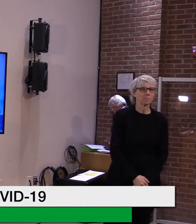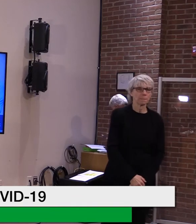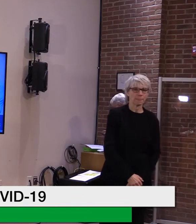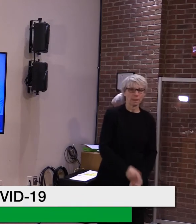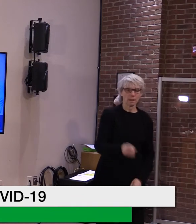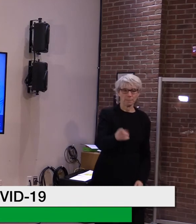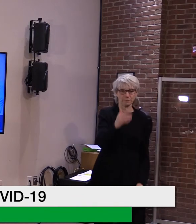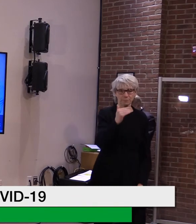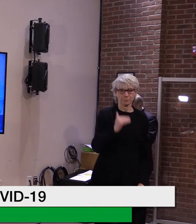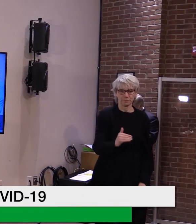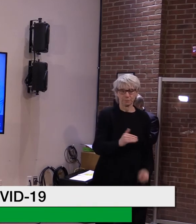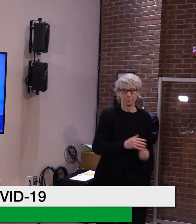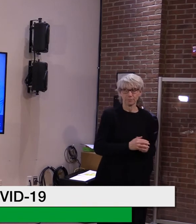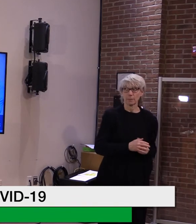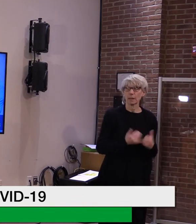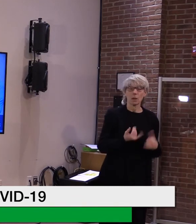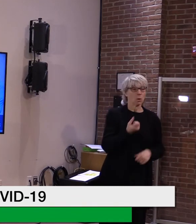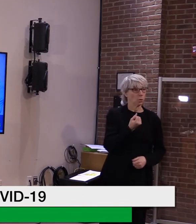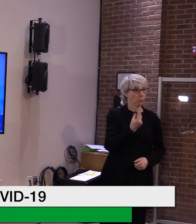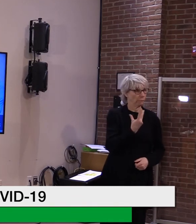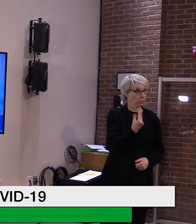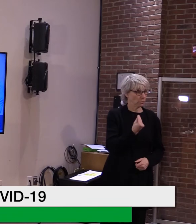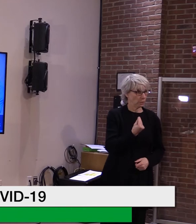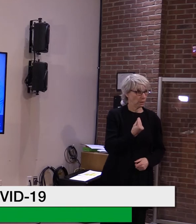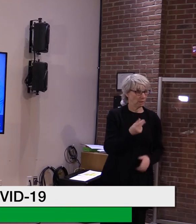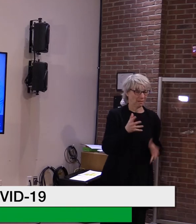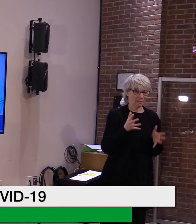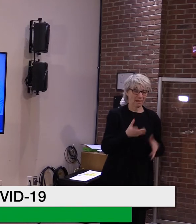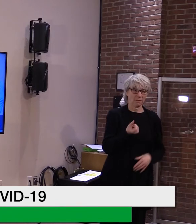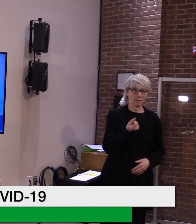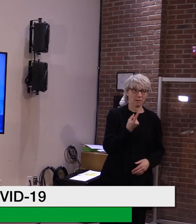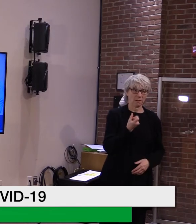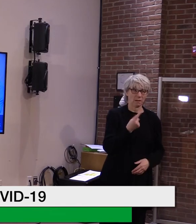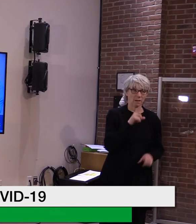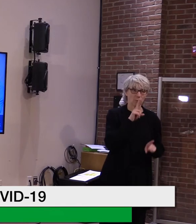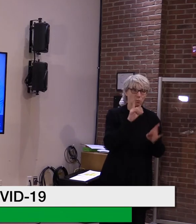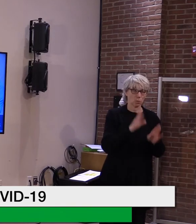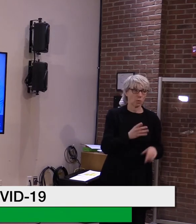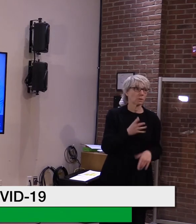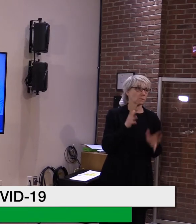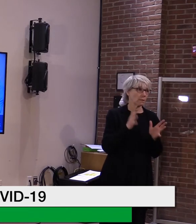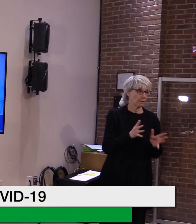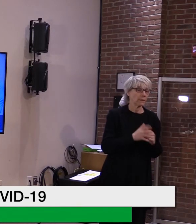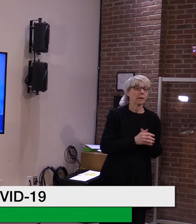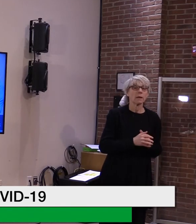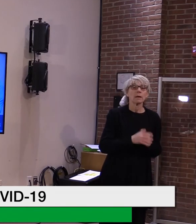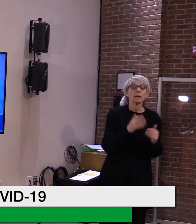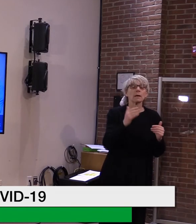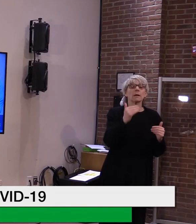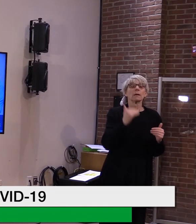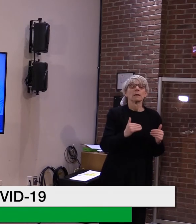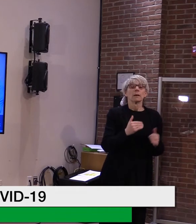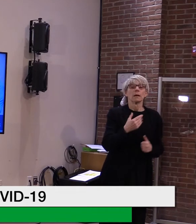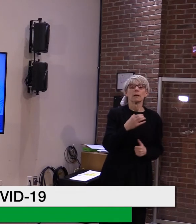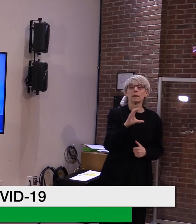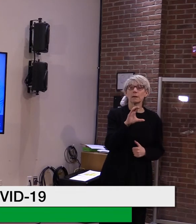All right. We are at the 1230 mark and still 11 in the queue. Next up is Greg, the county courier.